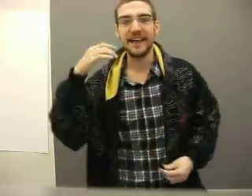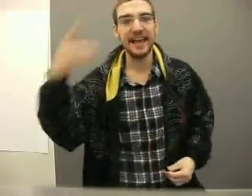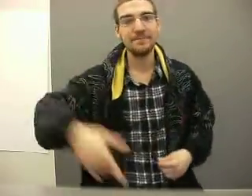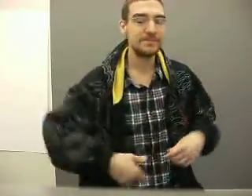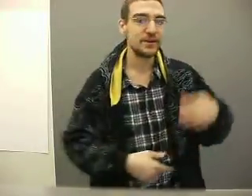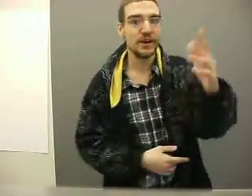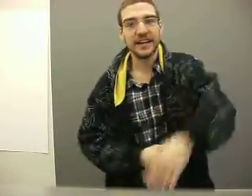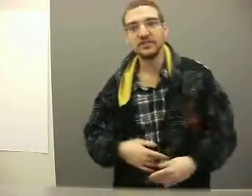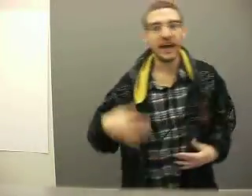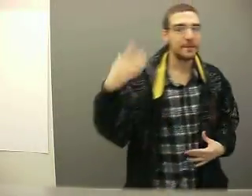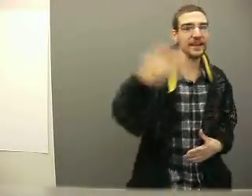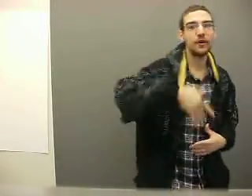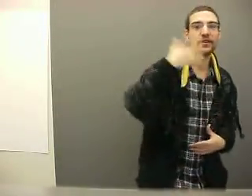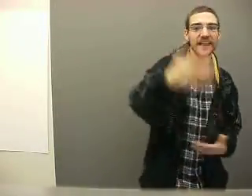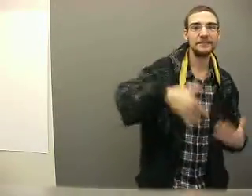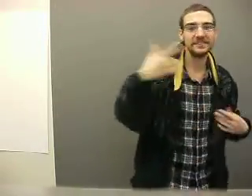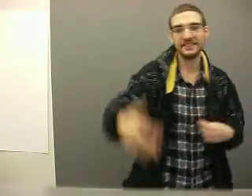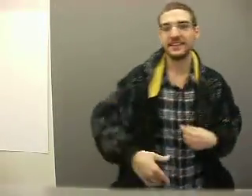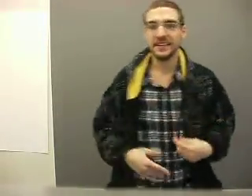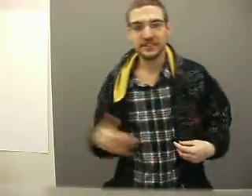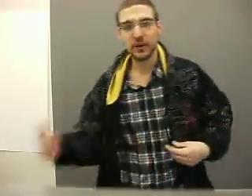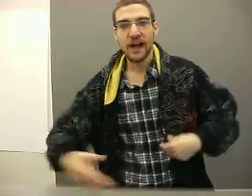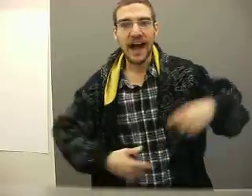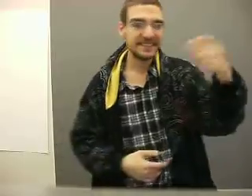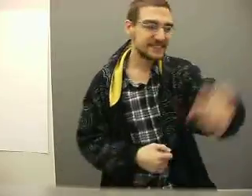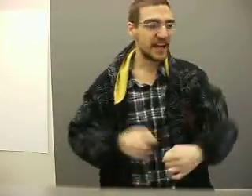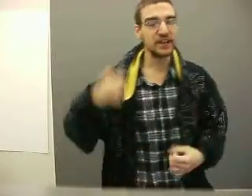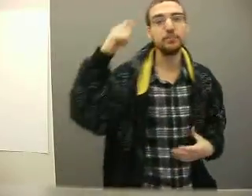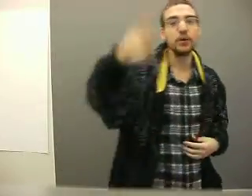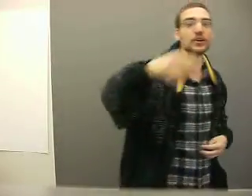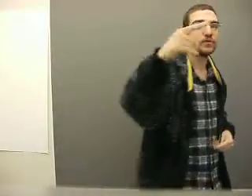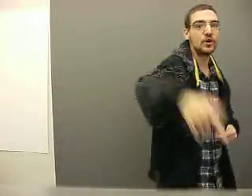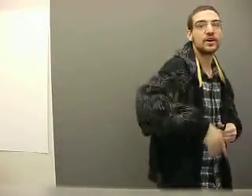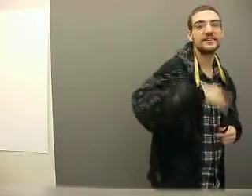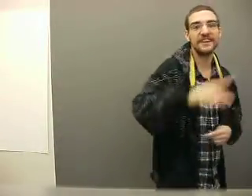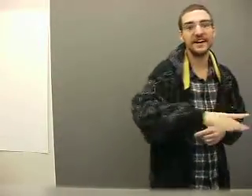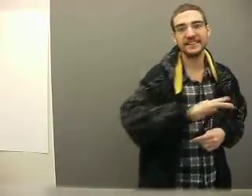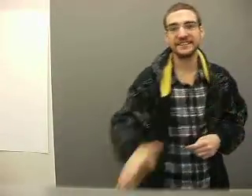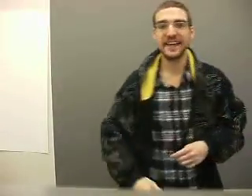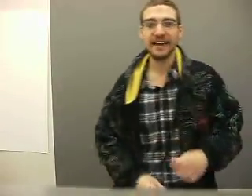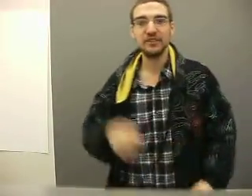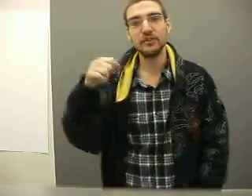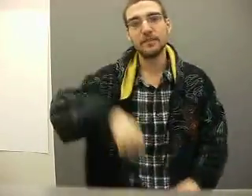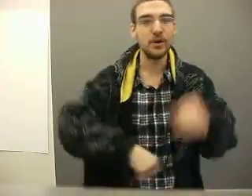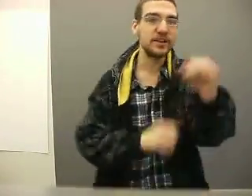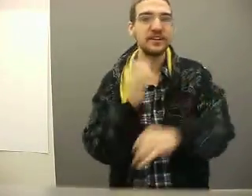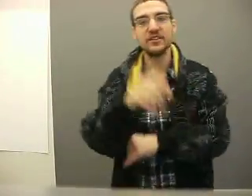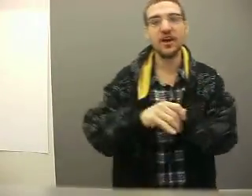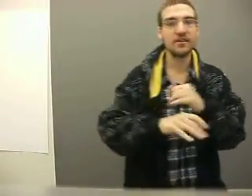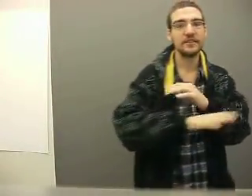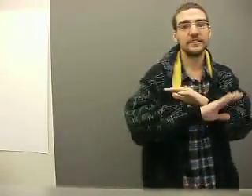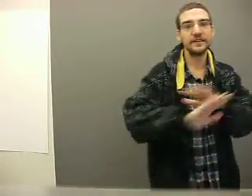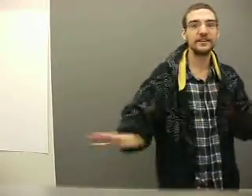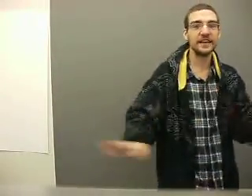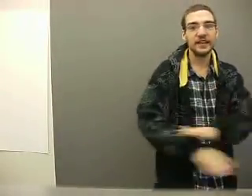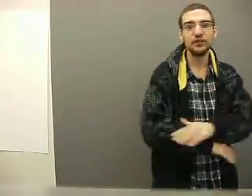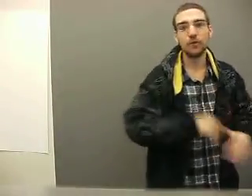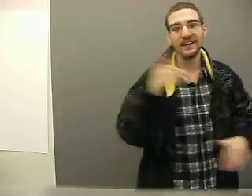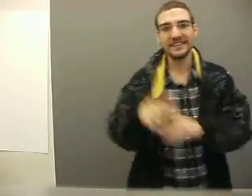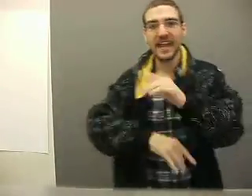life bill. And try and pay all types of shit. So. I just gotta pull it in work. Cause y'all understand you can put in the dirt. You don't want your name